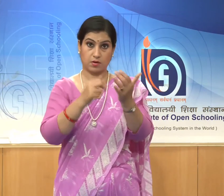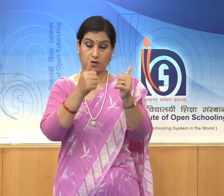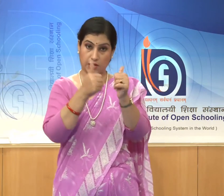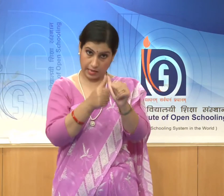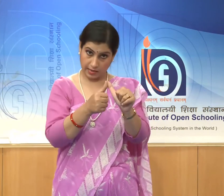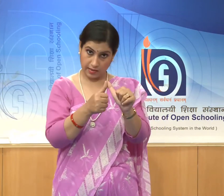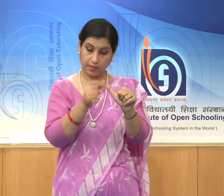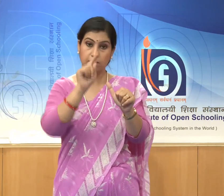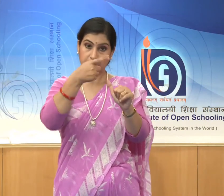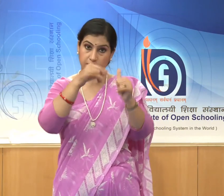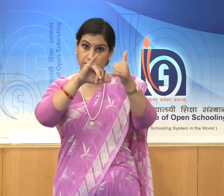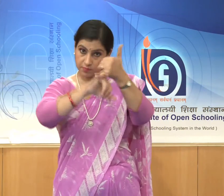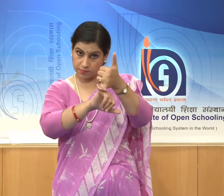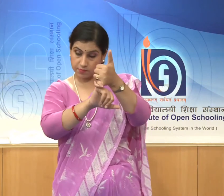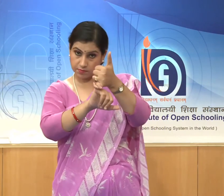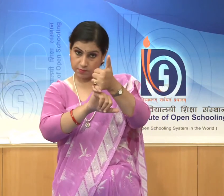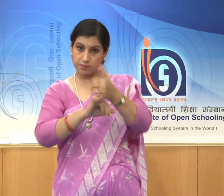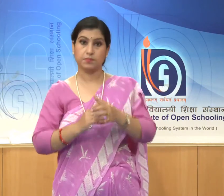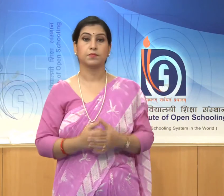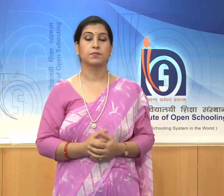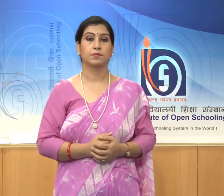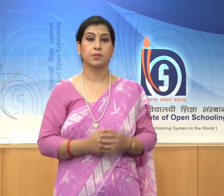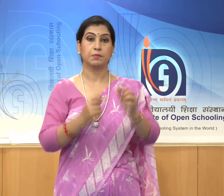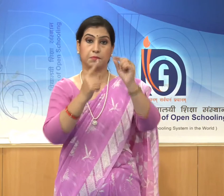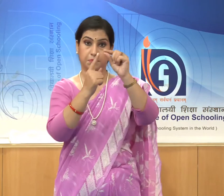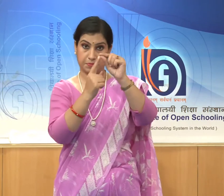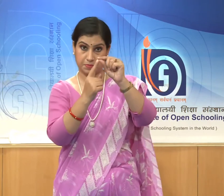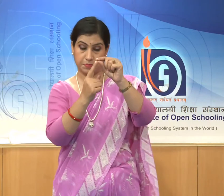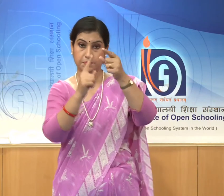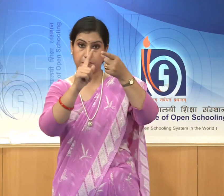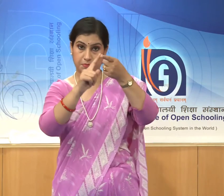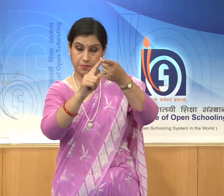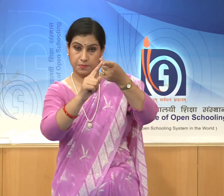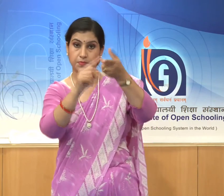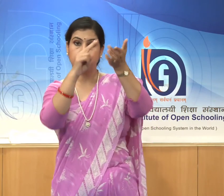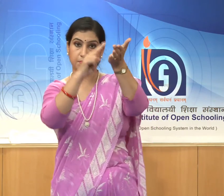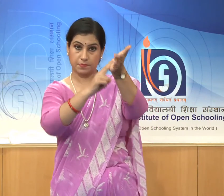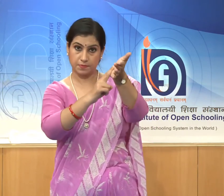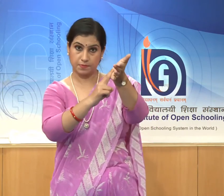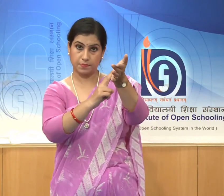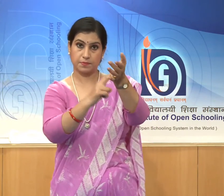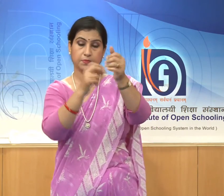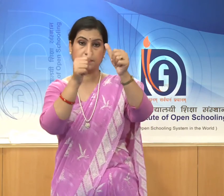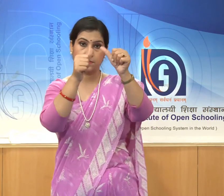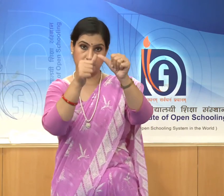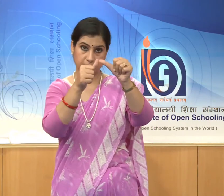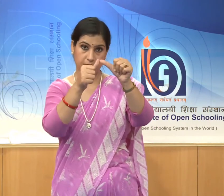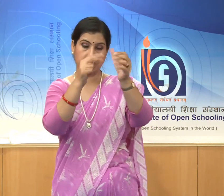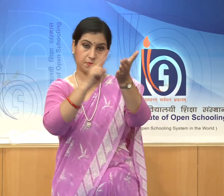A Apostropius, P E N A N